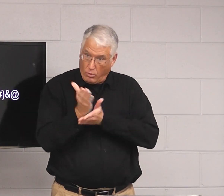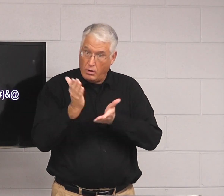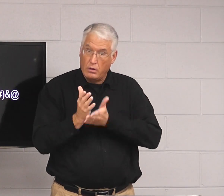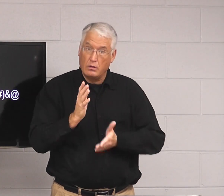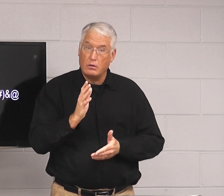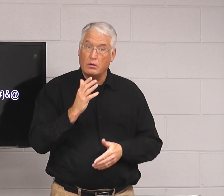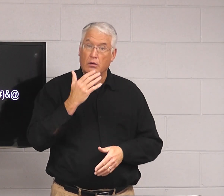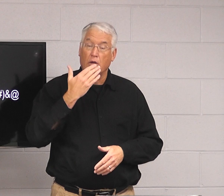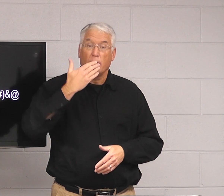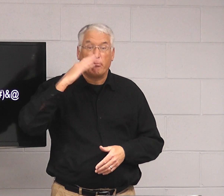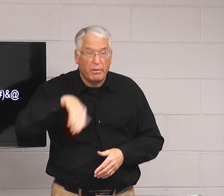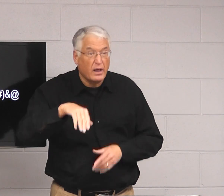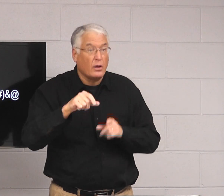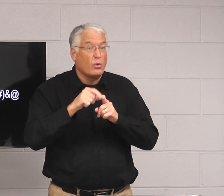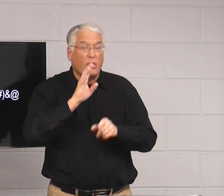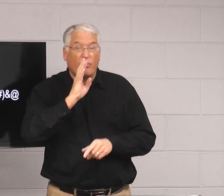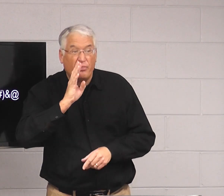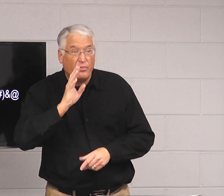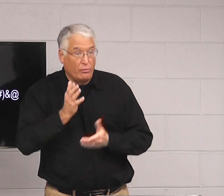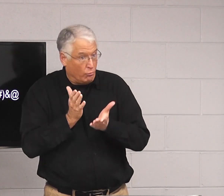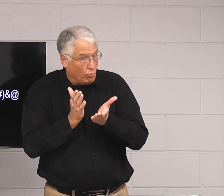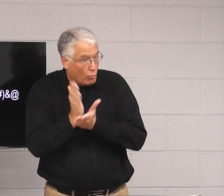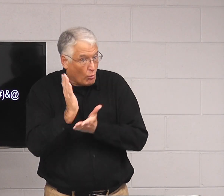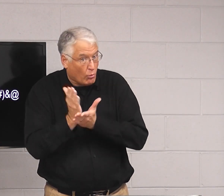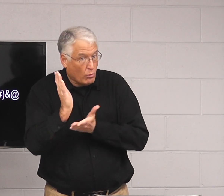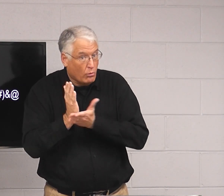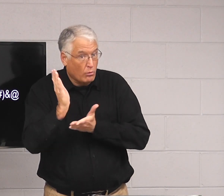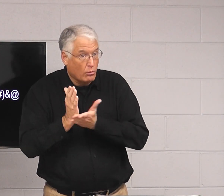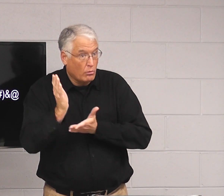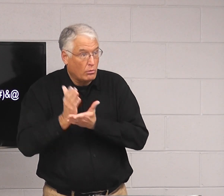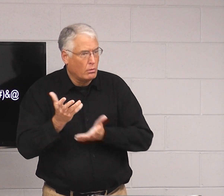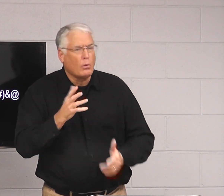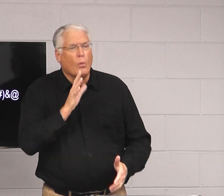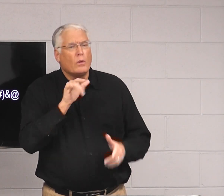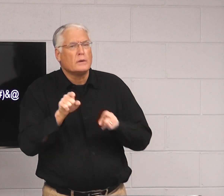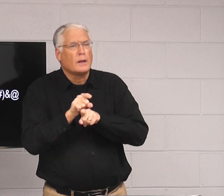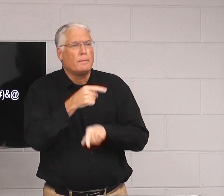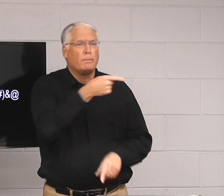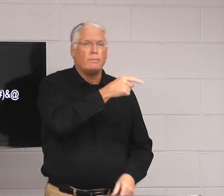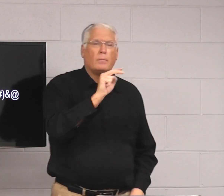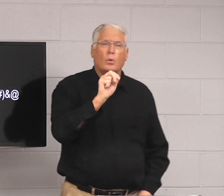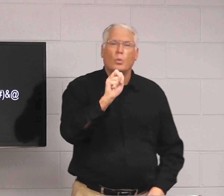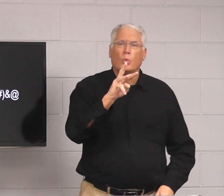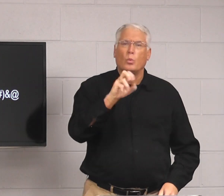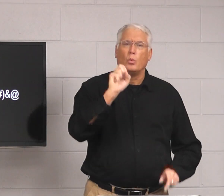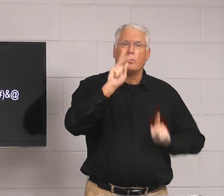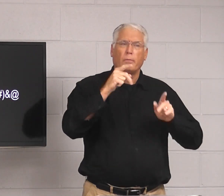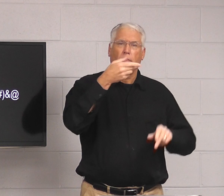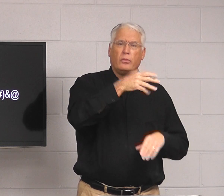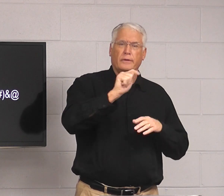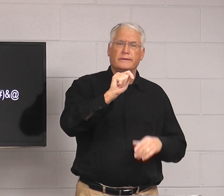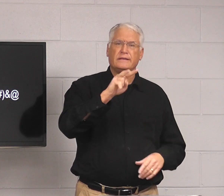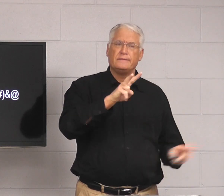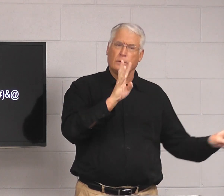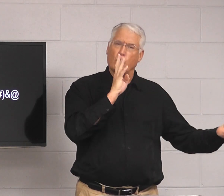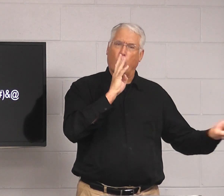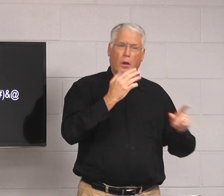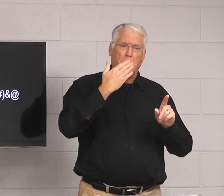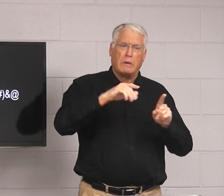we, as Christians, are we all right with that, with those bad words and the filthy language? Is that all right? Well, isn't it the same as the news people there on